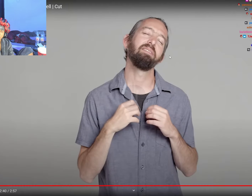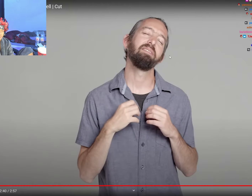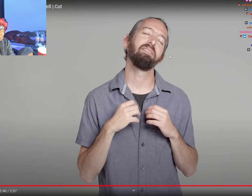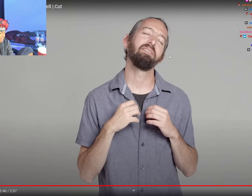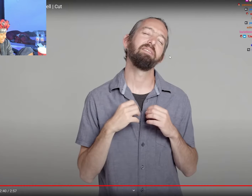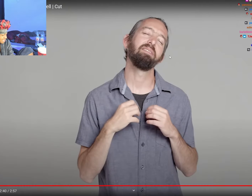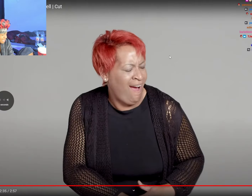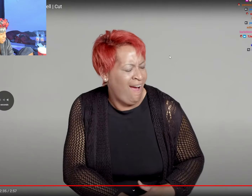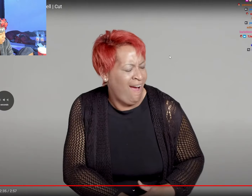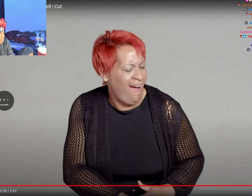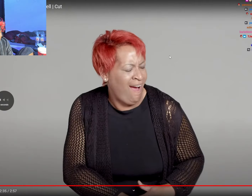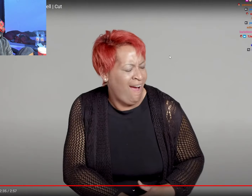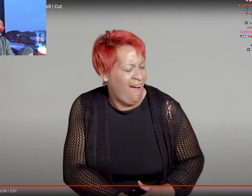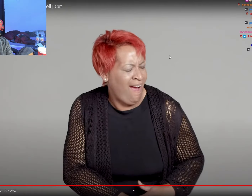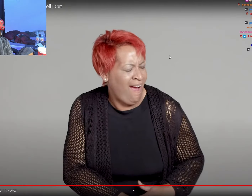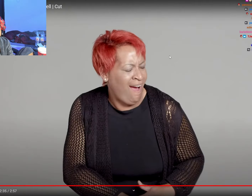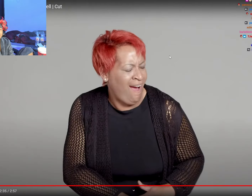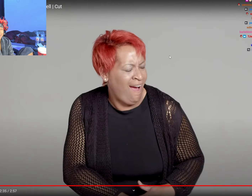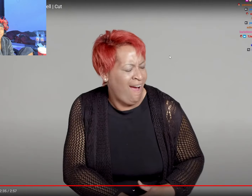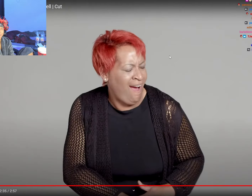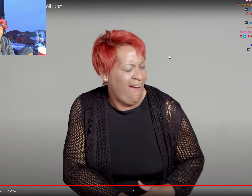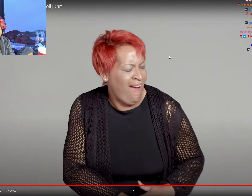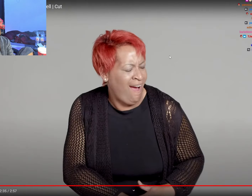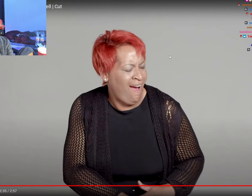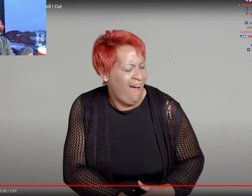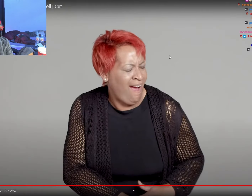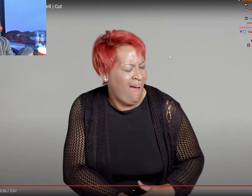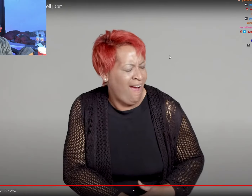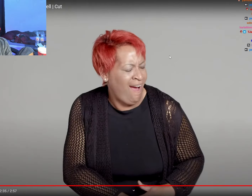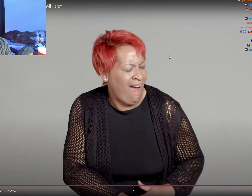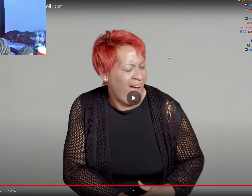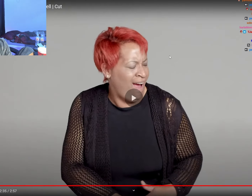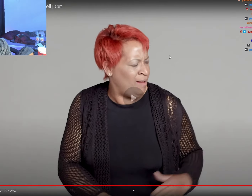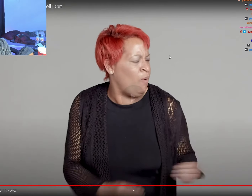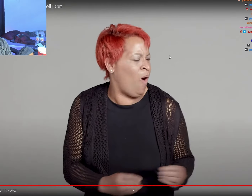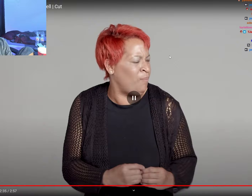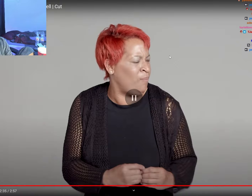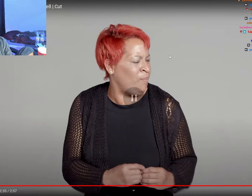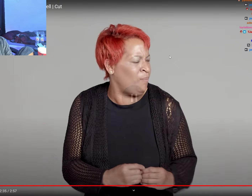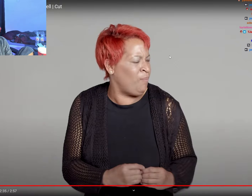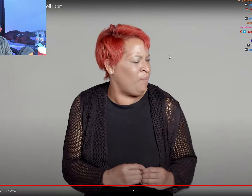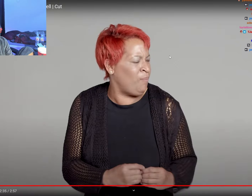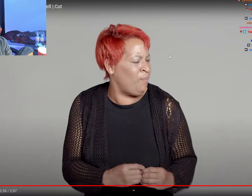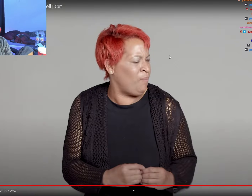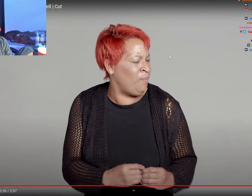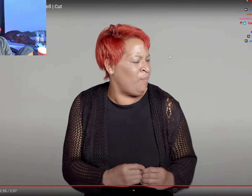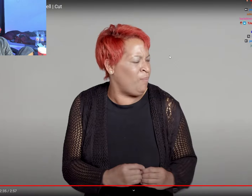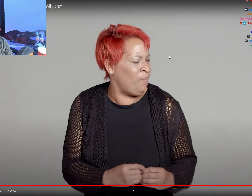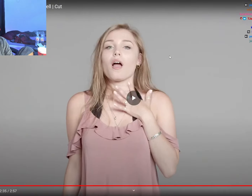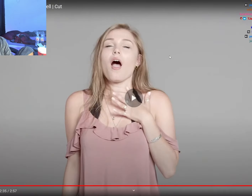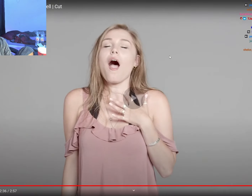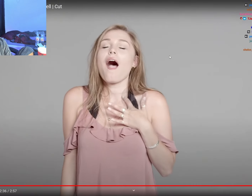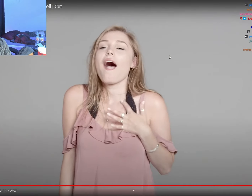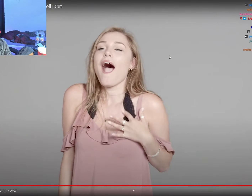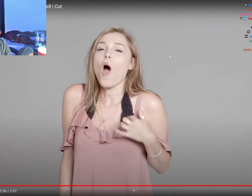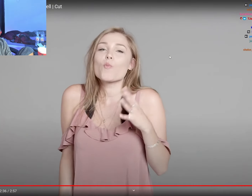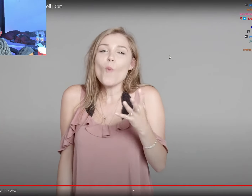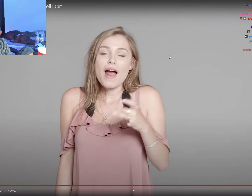Why is she talk? I'm not lying about that deaf girl Hey, y'all give me her ad real quick Come on Why is she looking at me like that too? Oh, I want you to be right on the